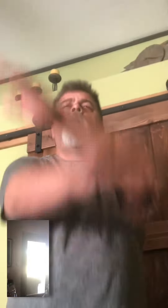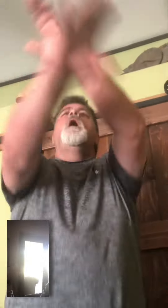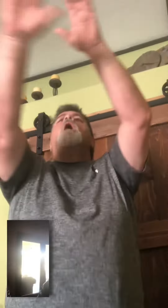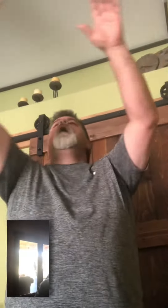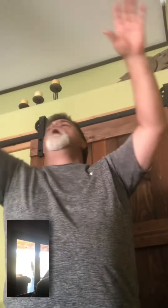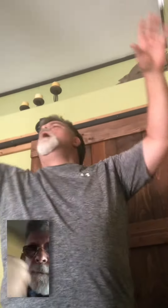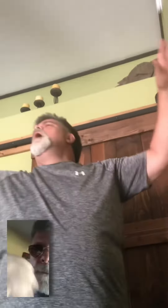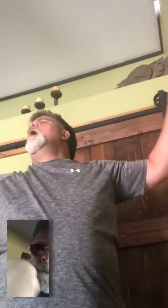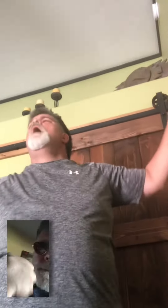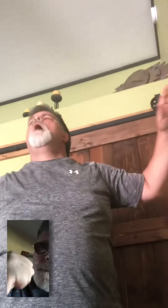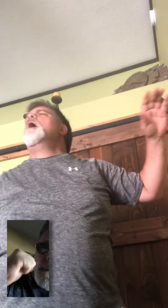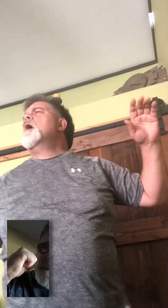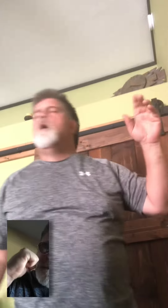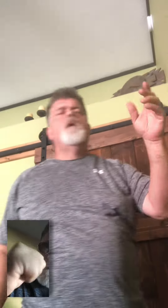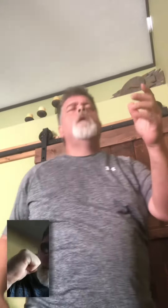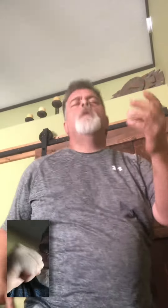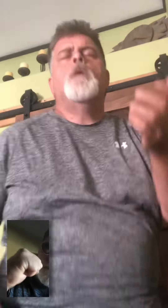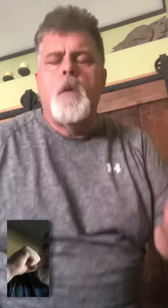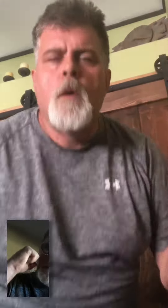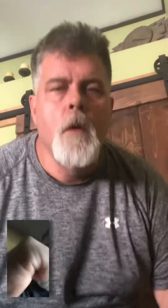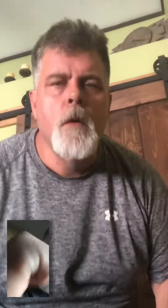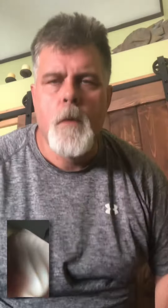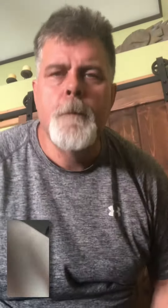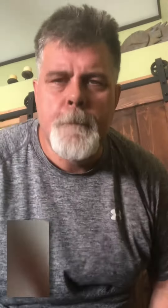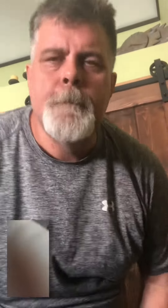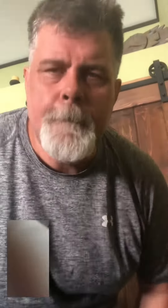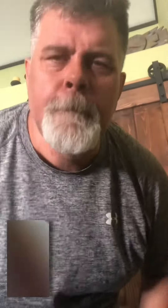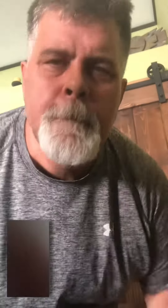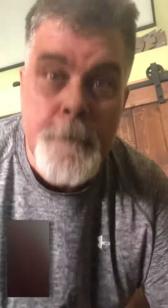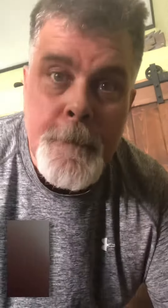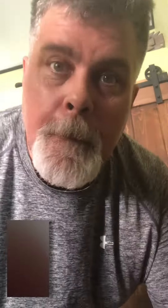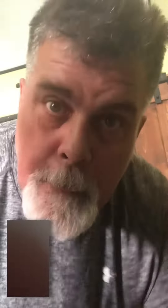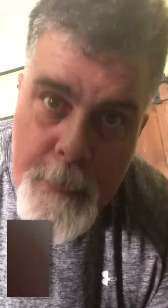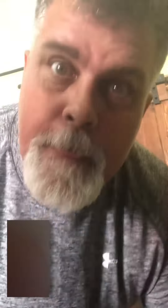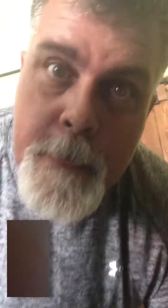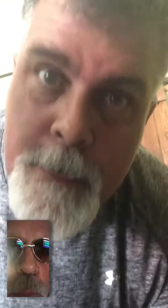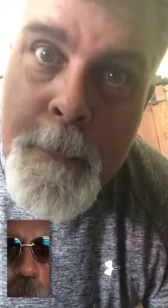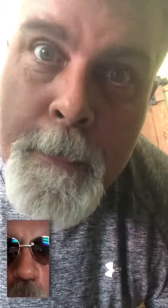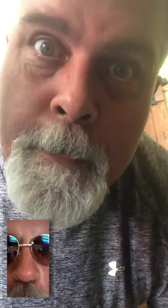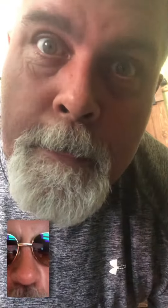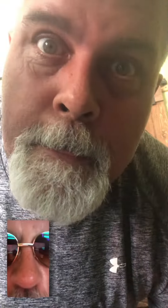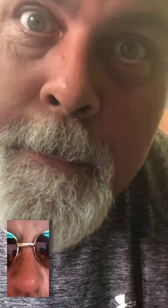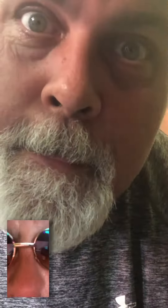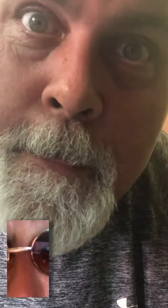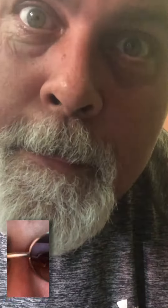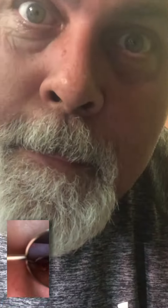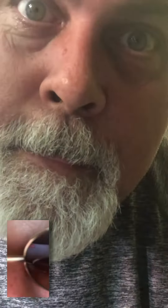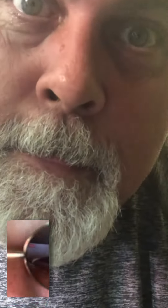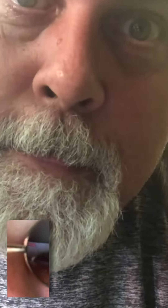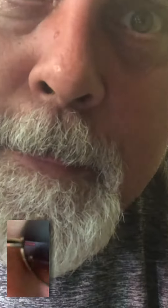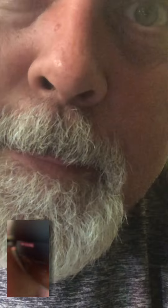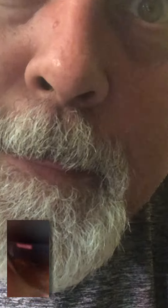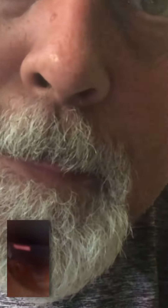where